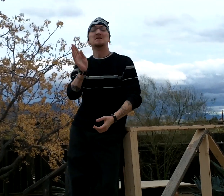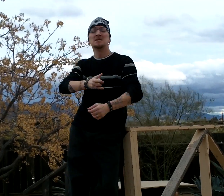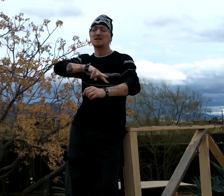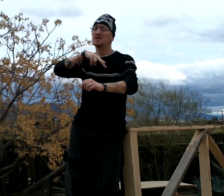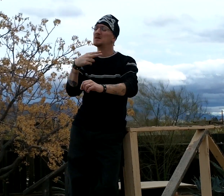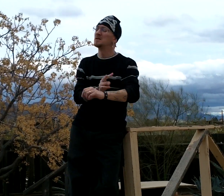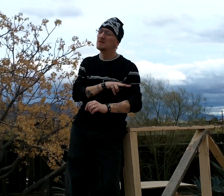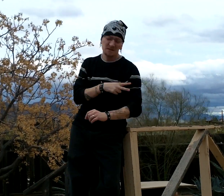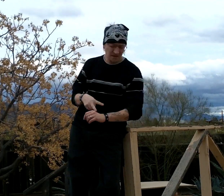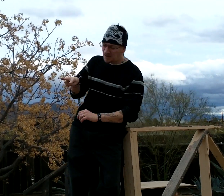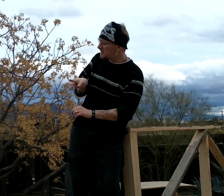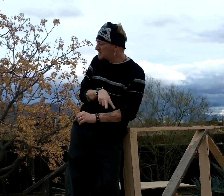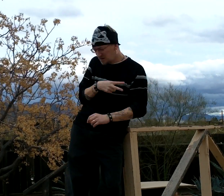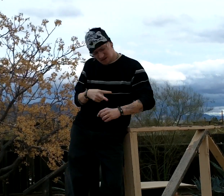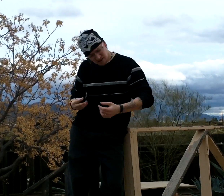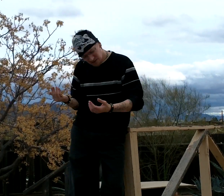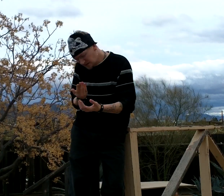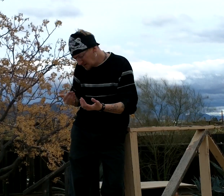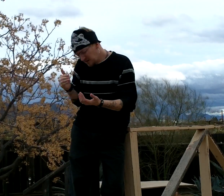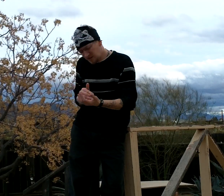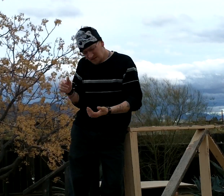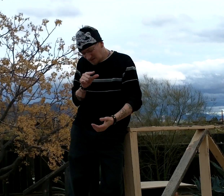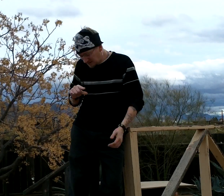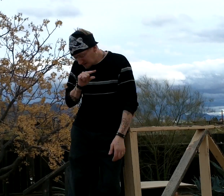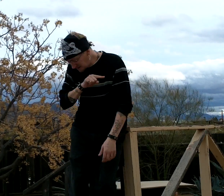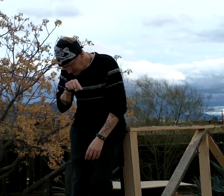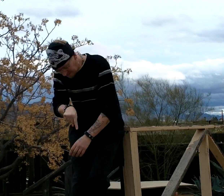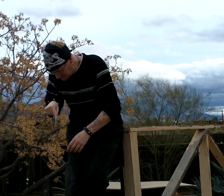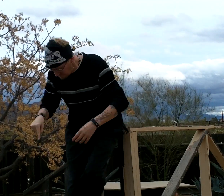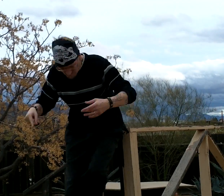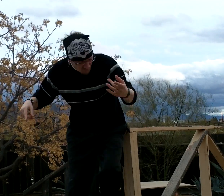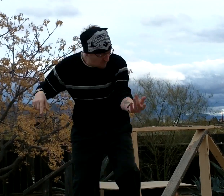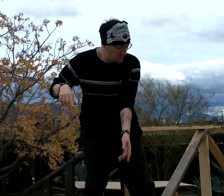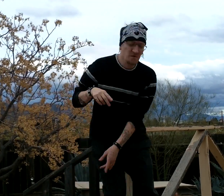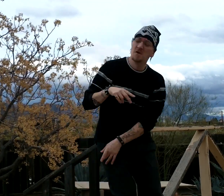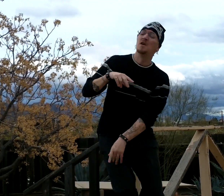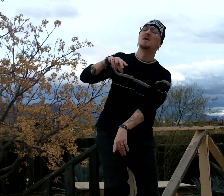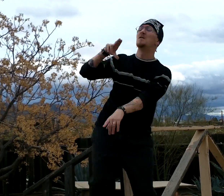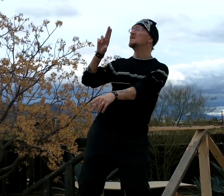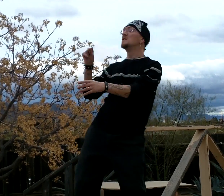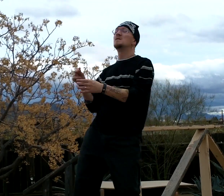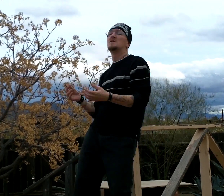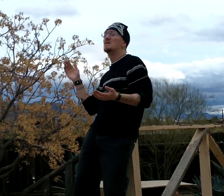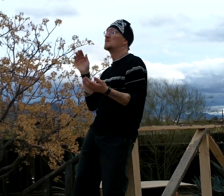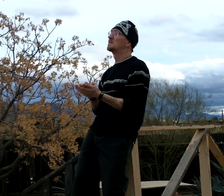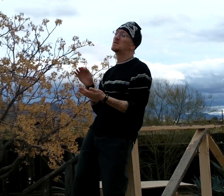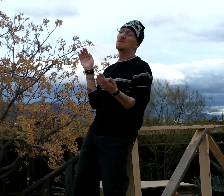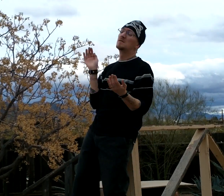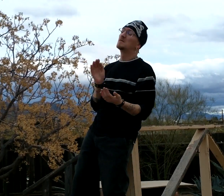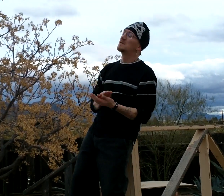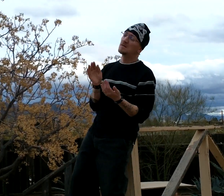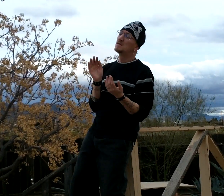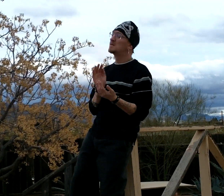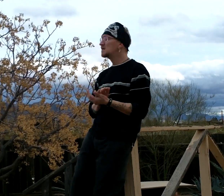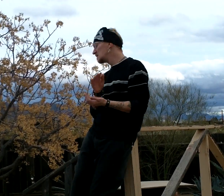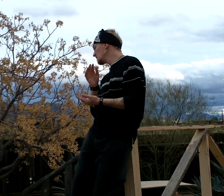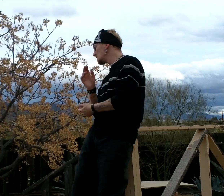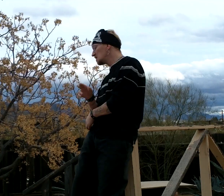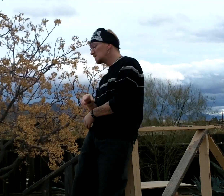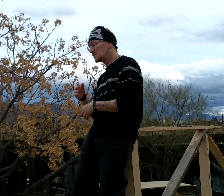again Guilty feet at night on the river But it's easy to pretend I know you're